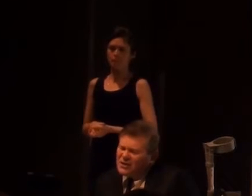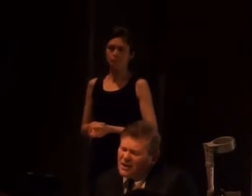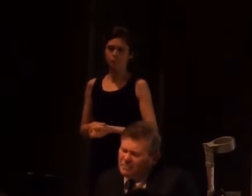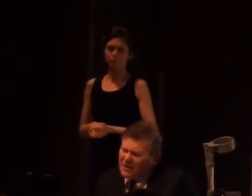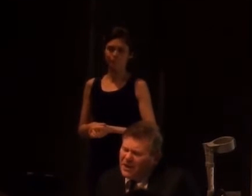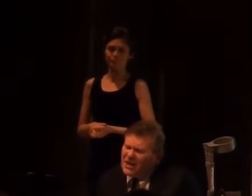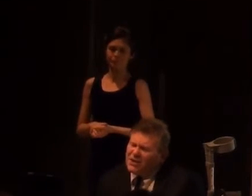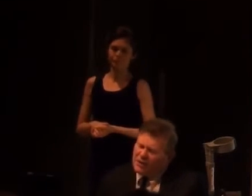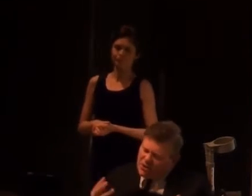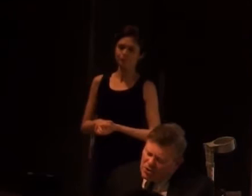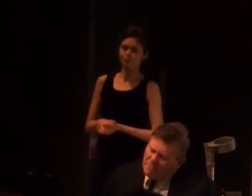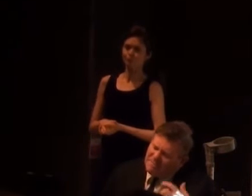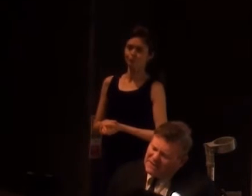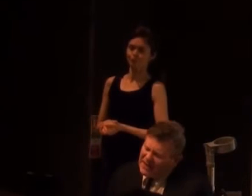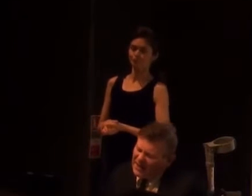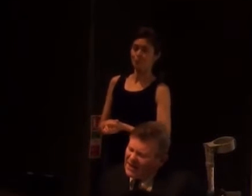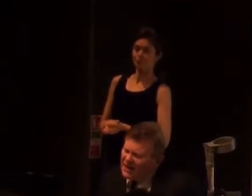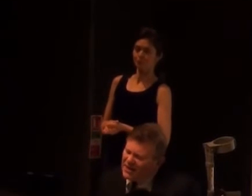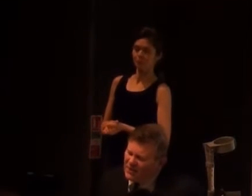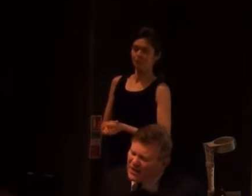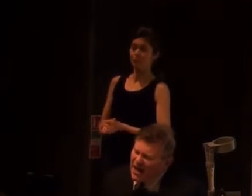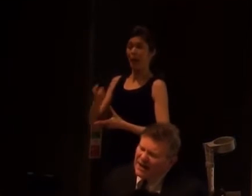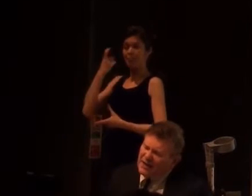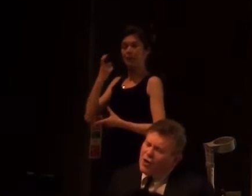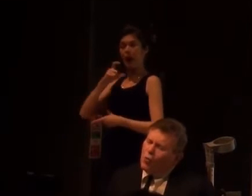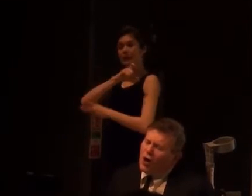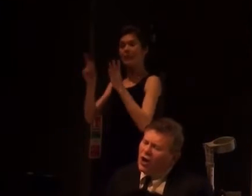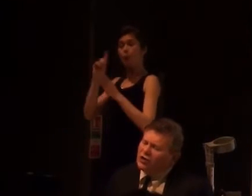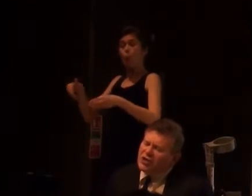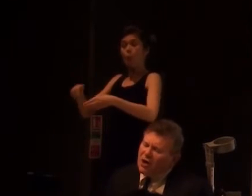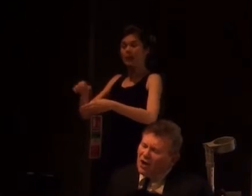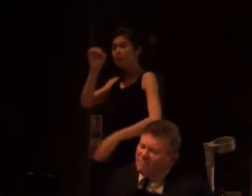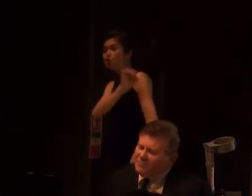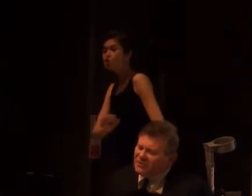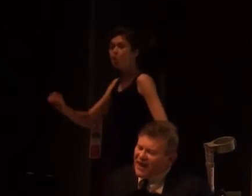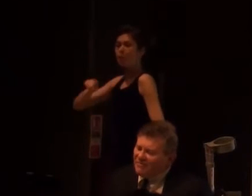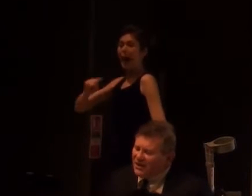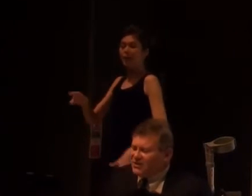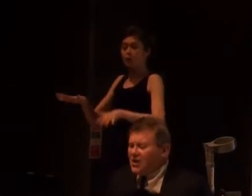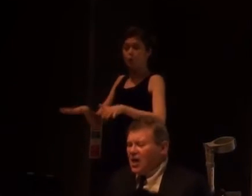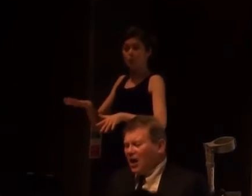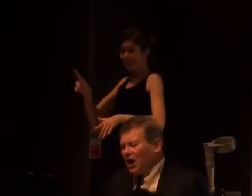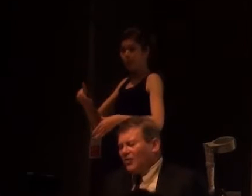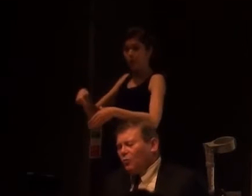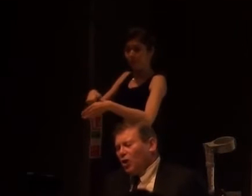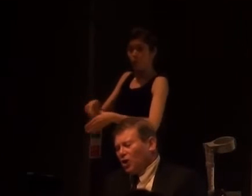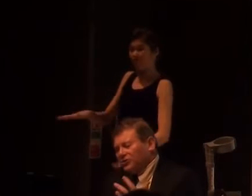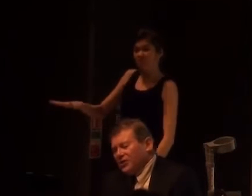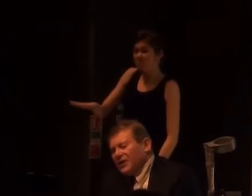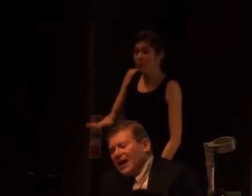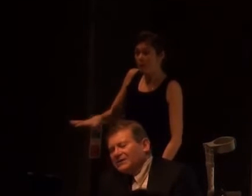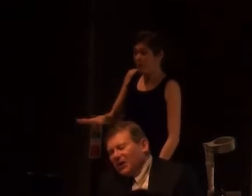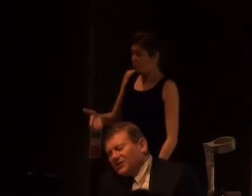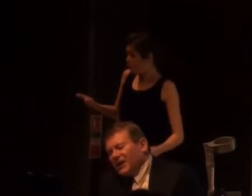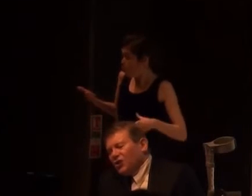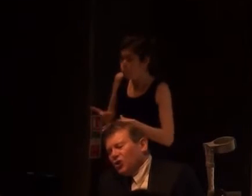Of course, disabled people in Europe, and particularly in the UK, were largely part of people's families. They worked